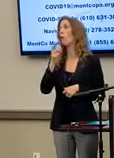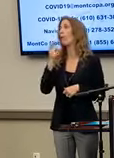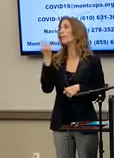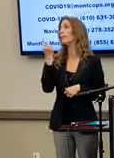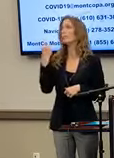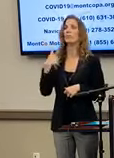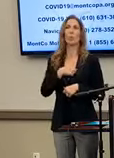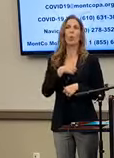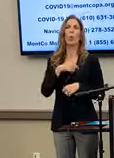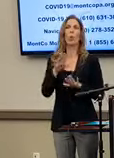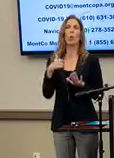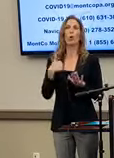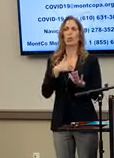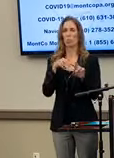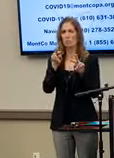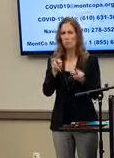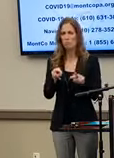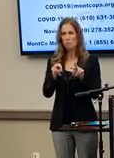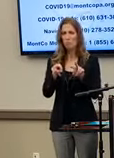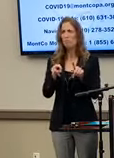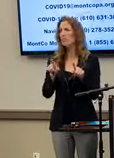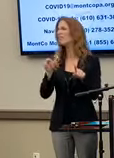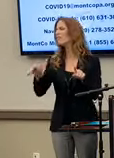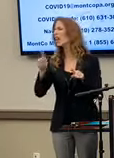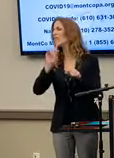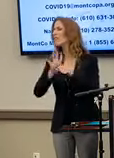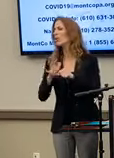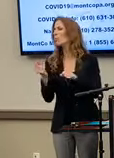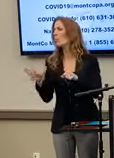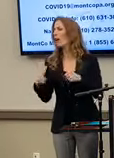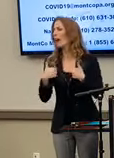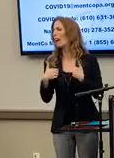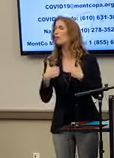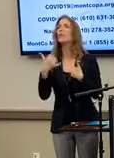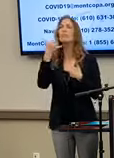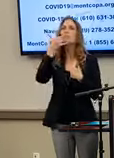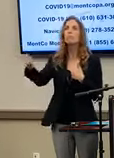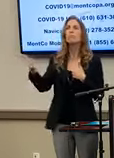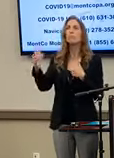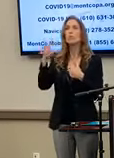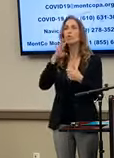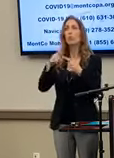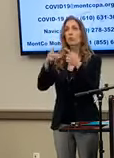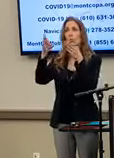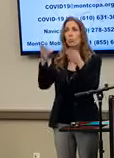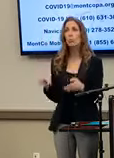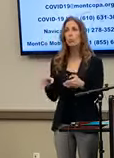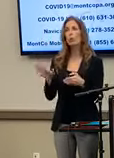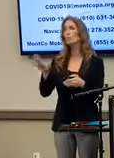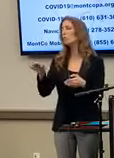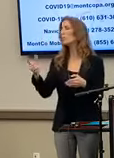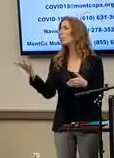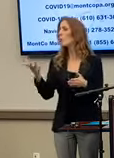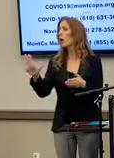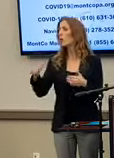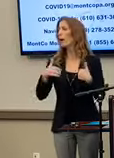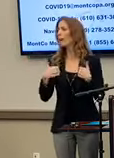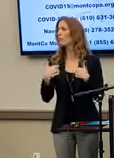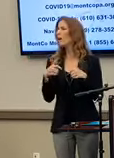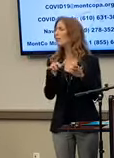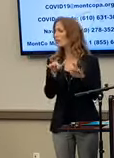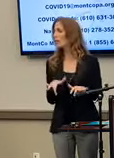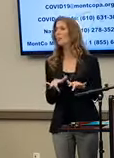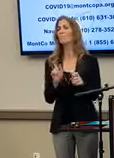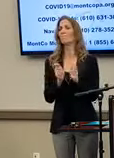that we ultimately end up confirming once we actually speak to the individual and confirm their actual address.